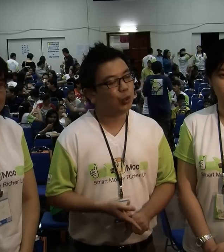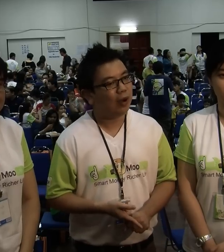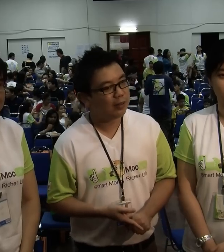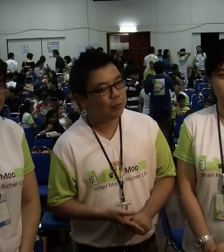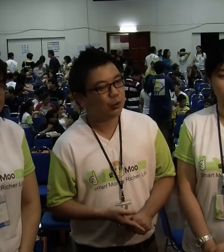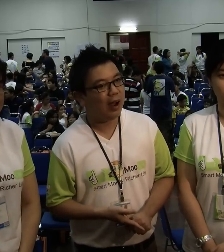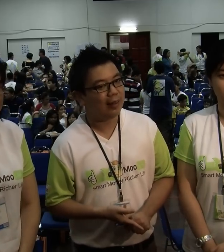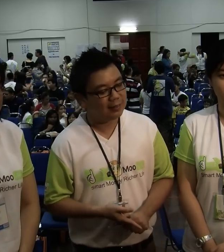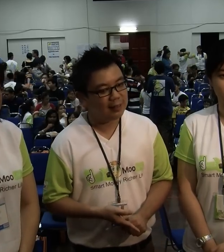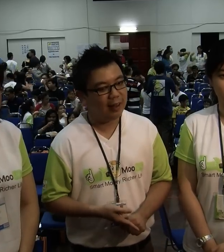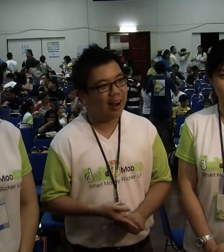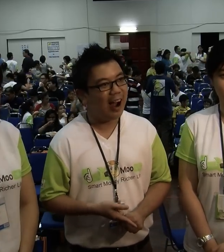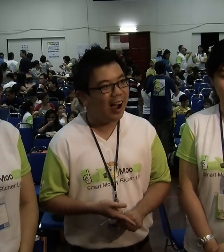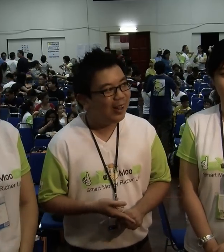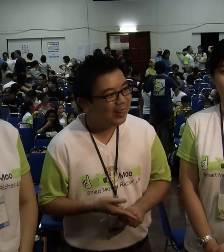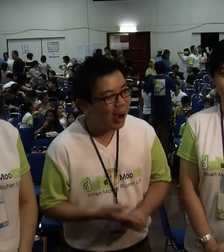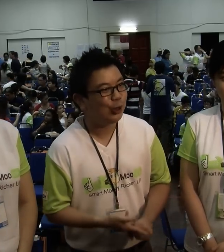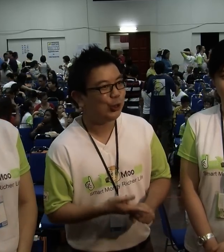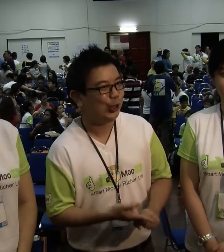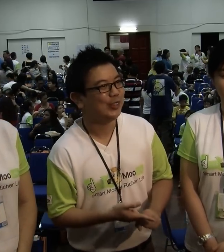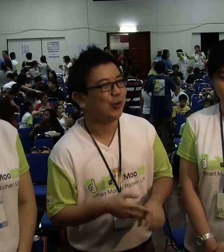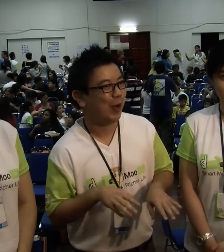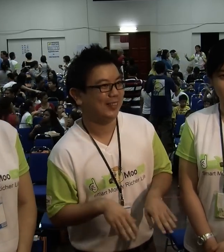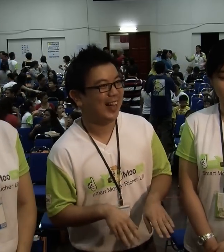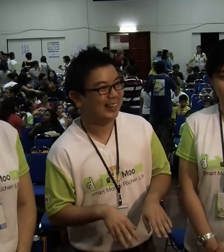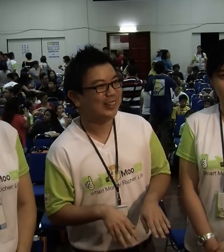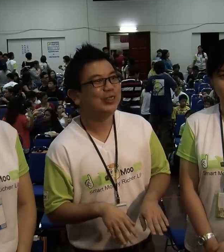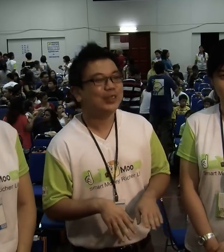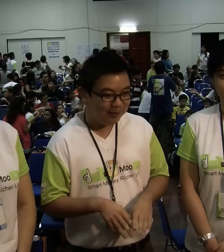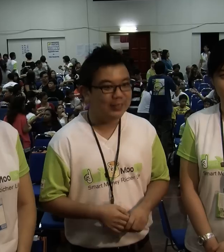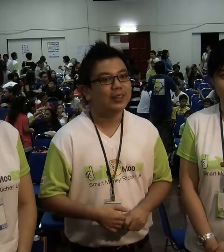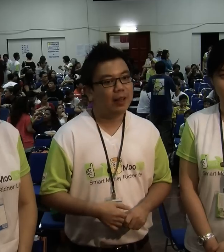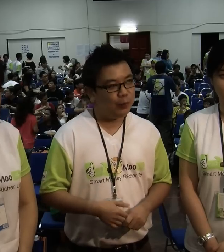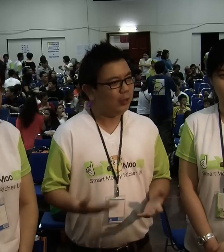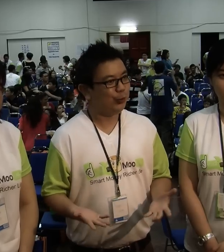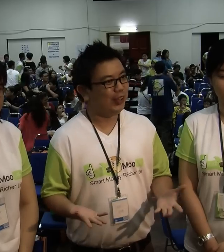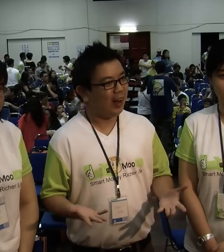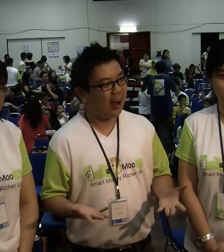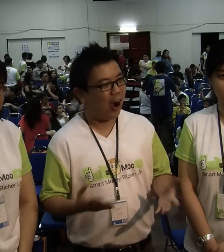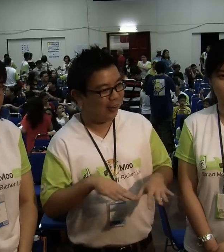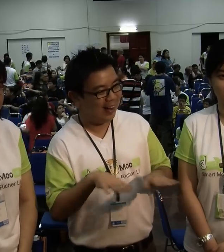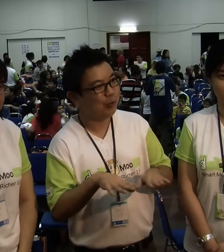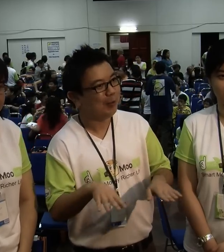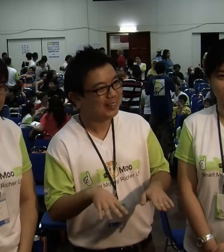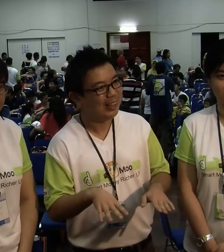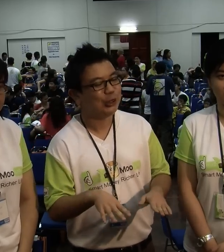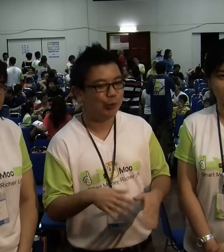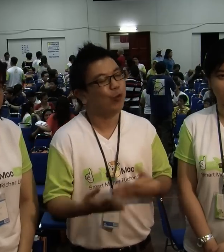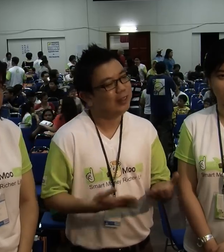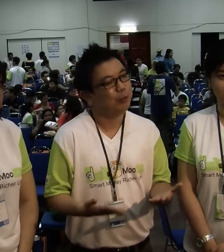we want them to understand how to use the website. Because we are an online website, so we want them